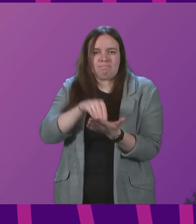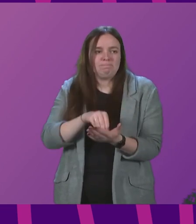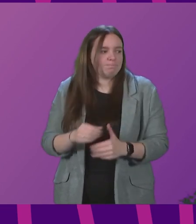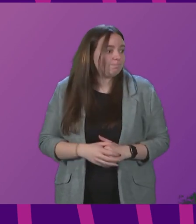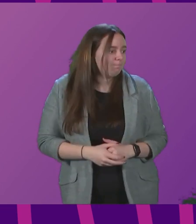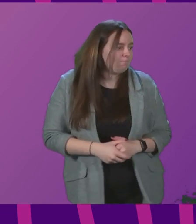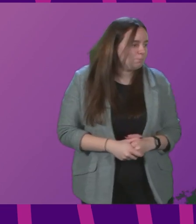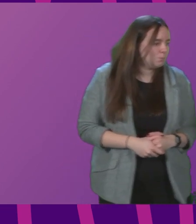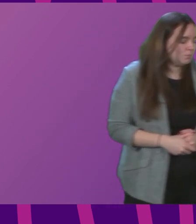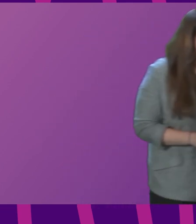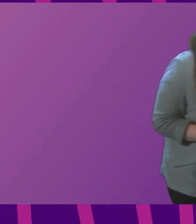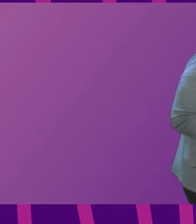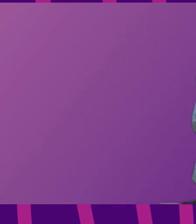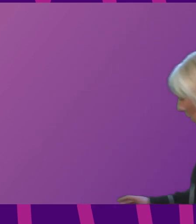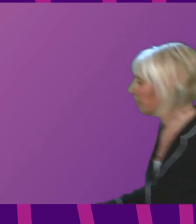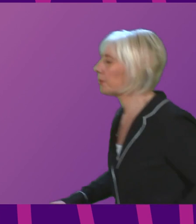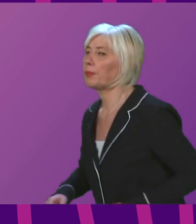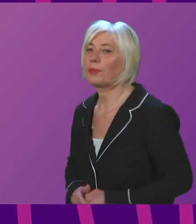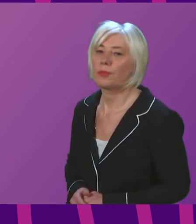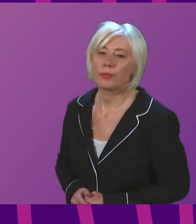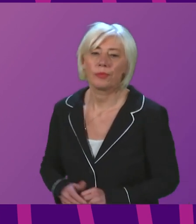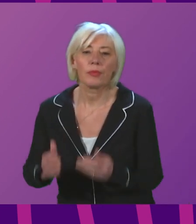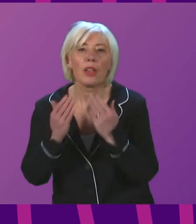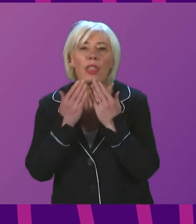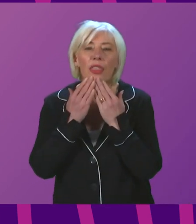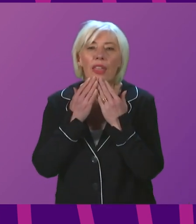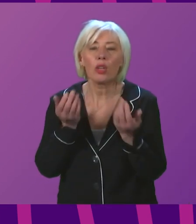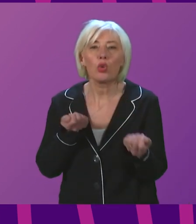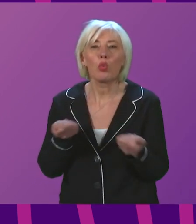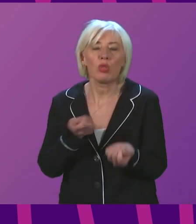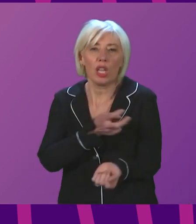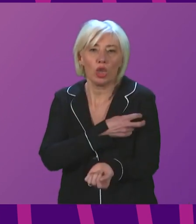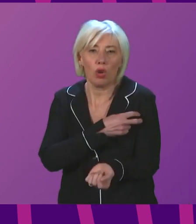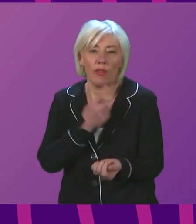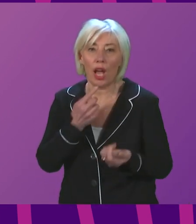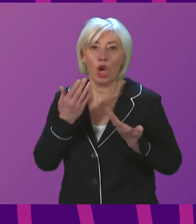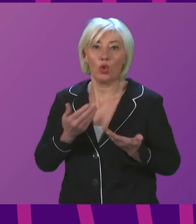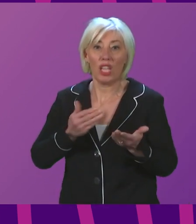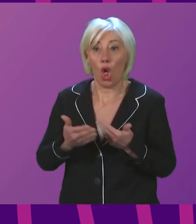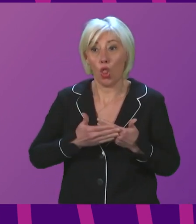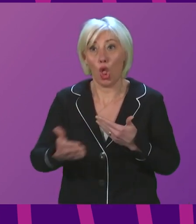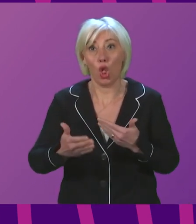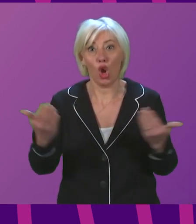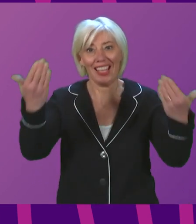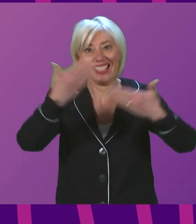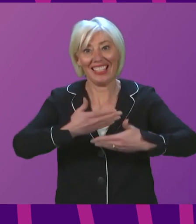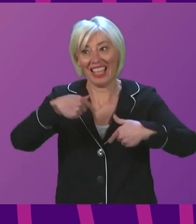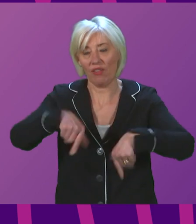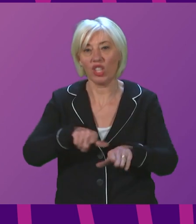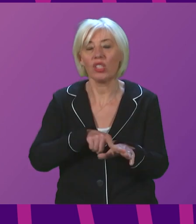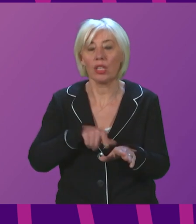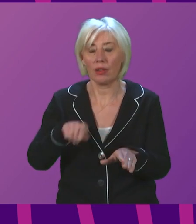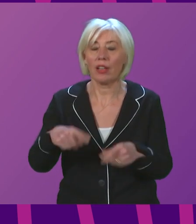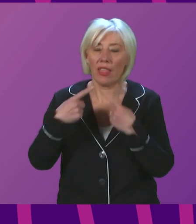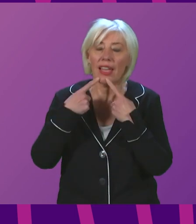Alex Cole-Hamilton. Thank you very much, Presiding Officer. Presiding Officer, today is the longest night of the year, and this statement will